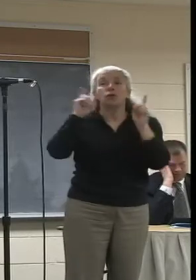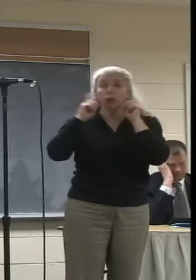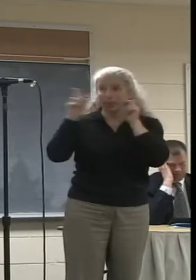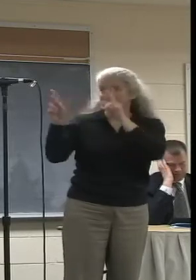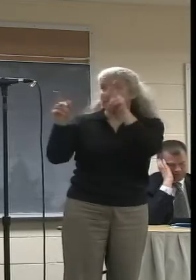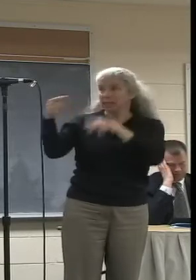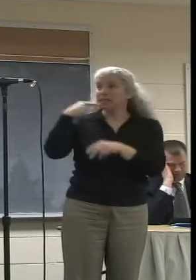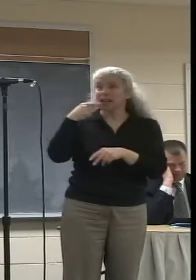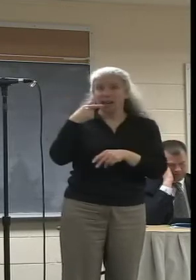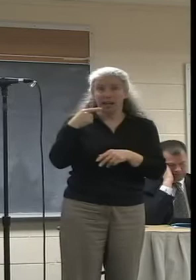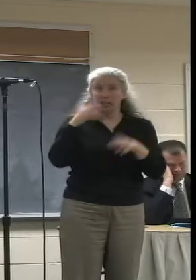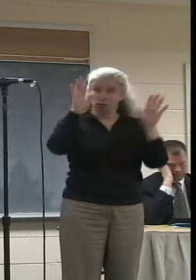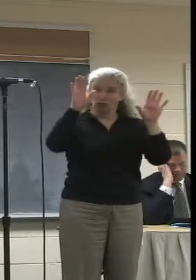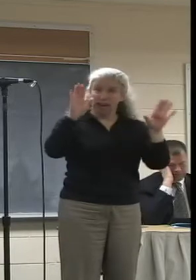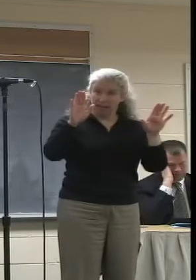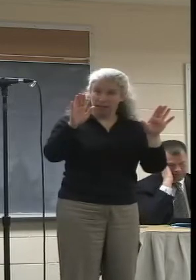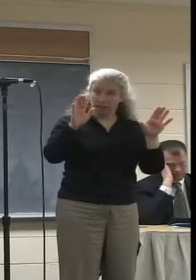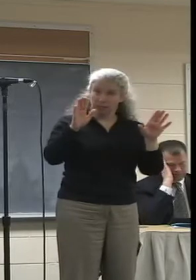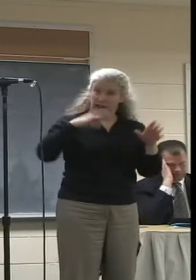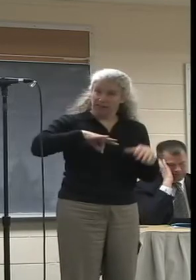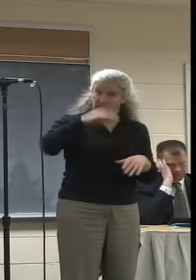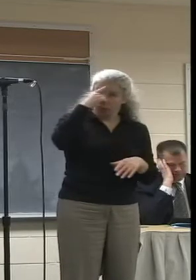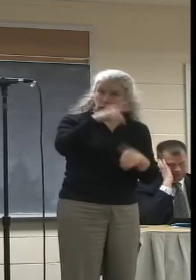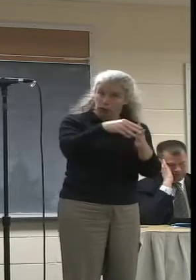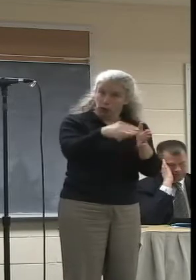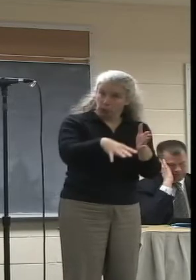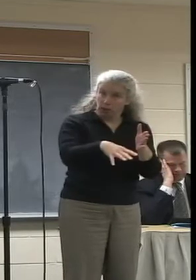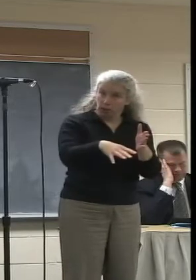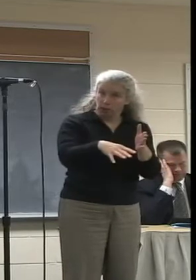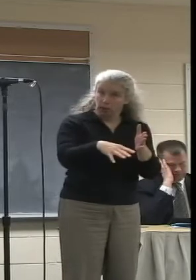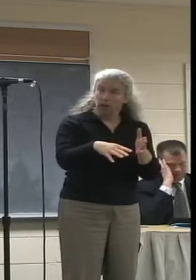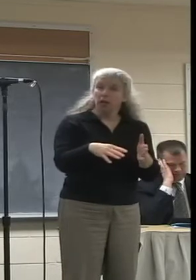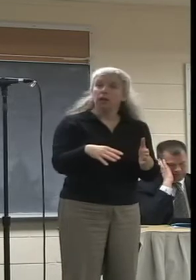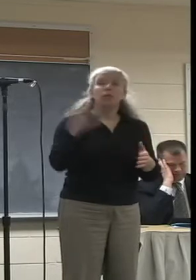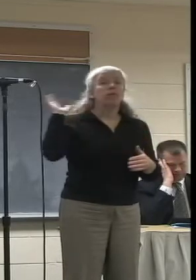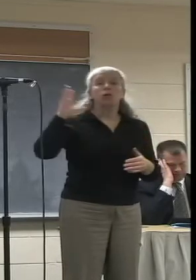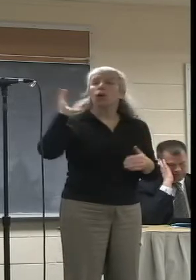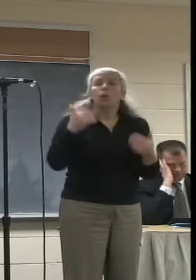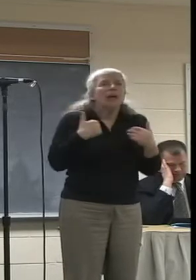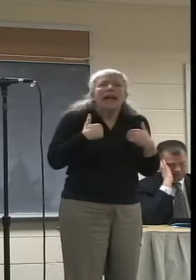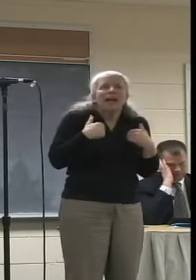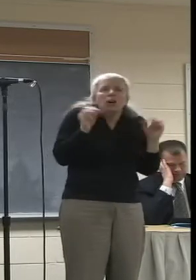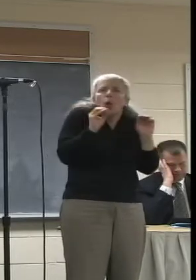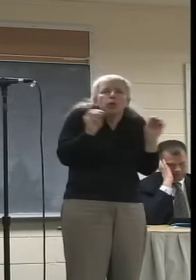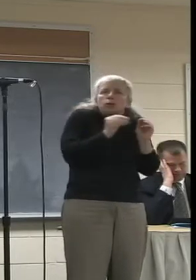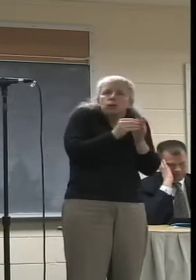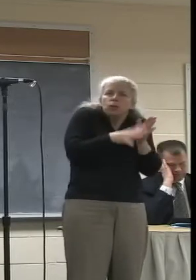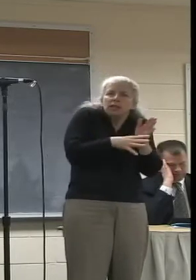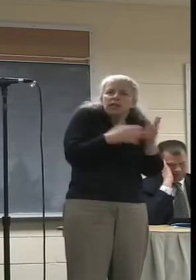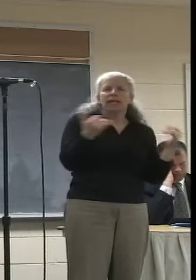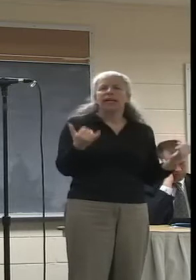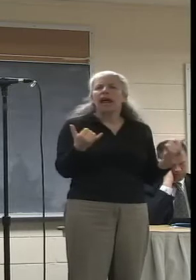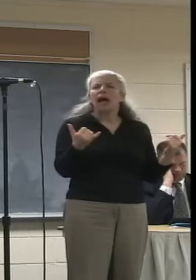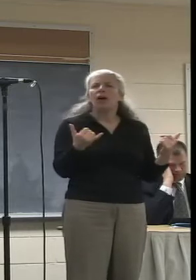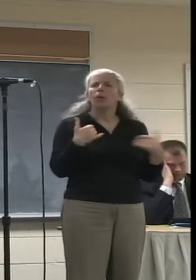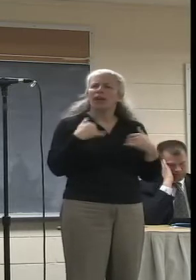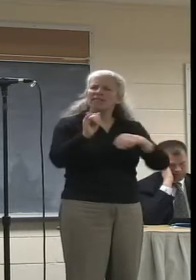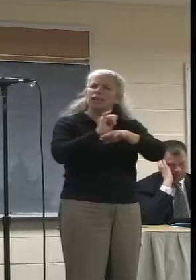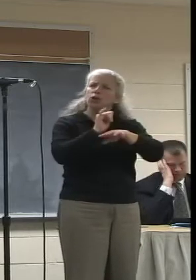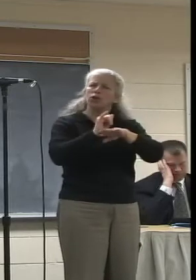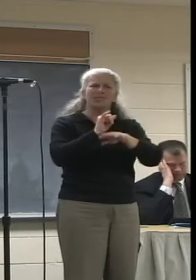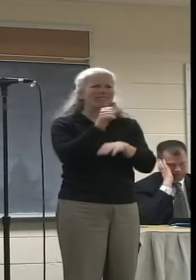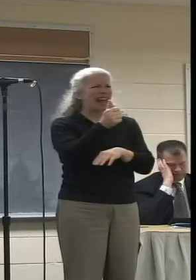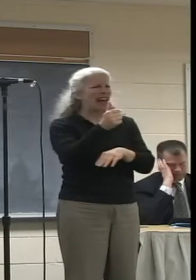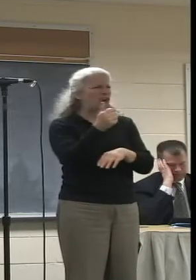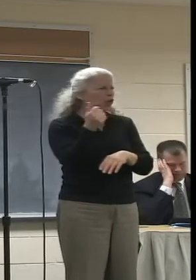has been available for students and that has, we started with no students doing anything and now we have 10 to 12 interns a semester.